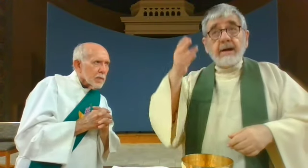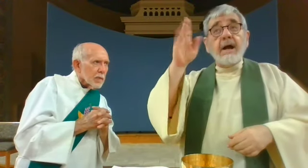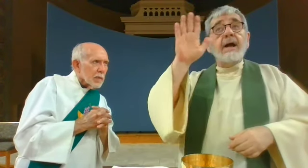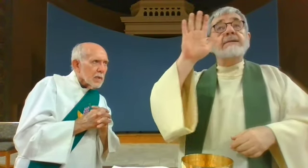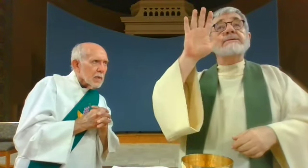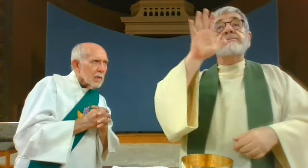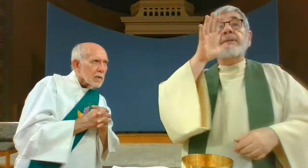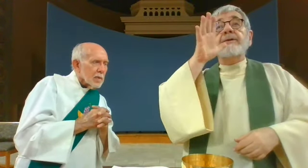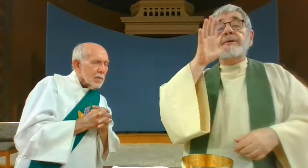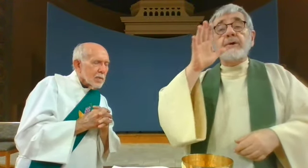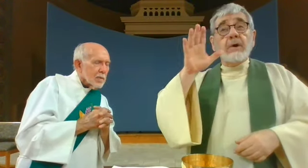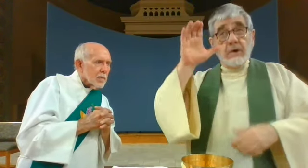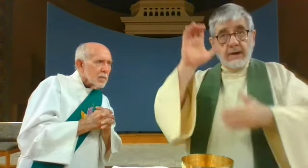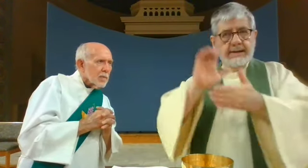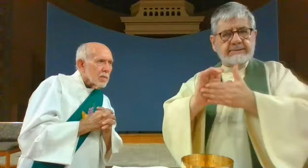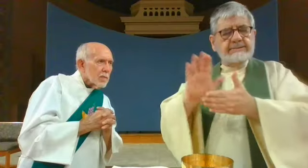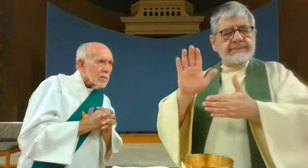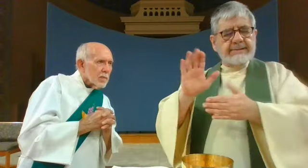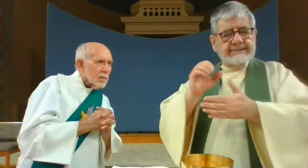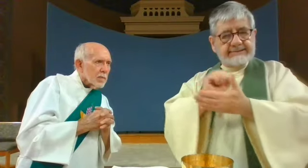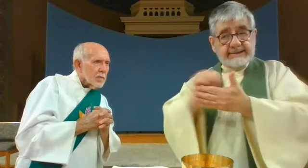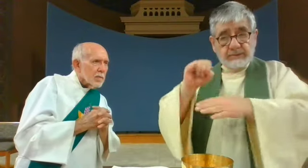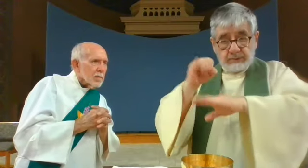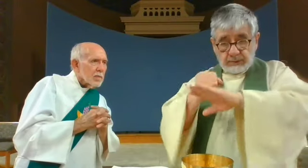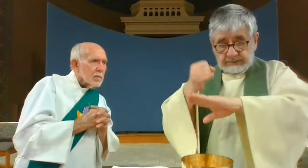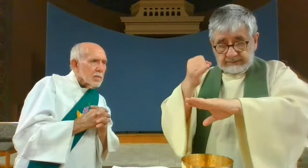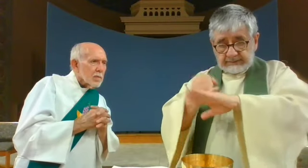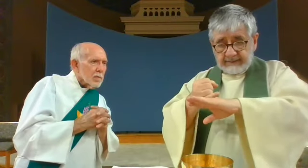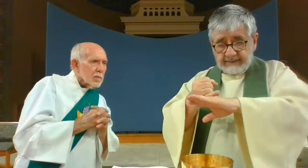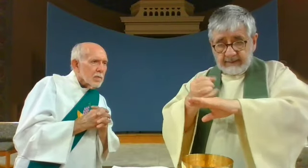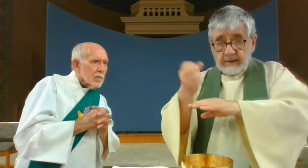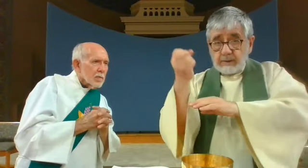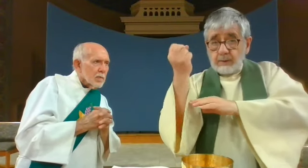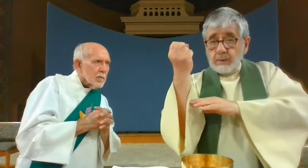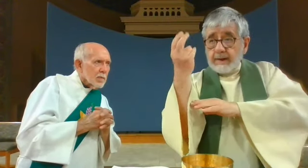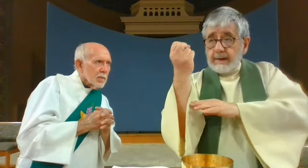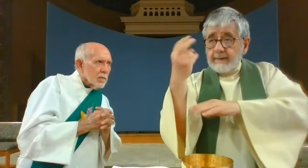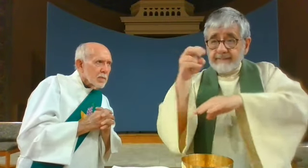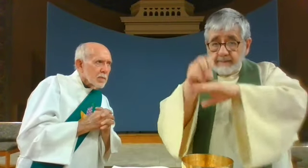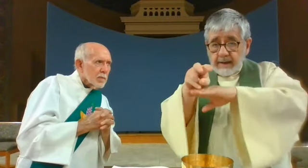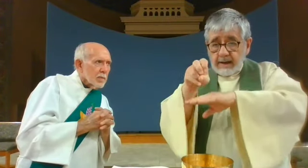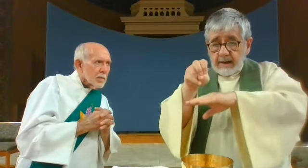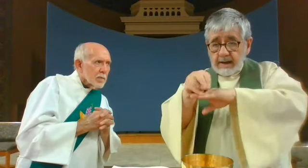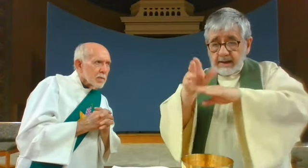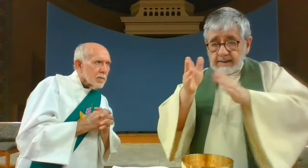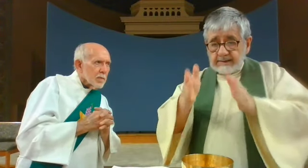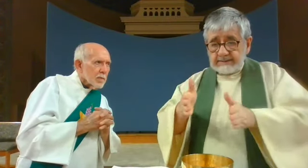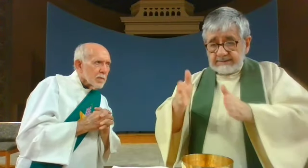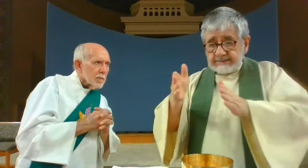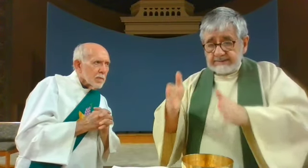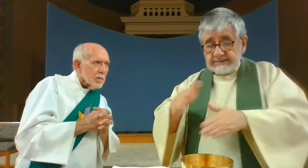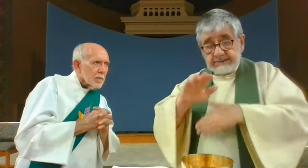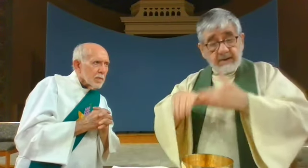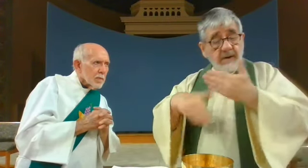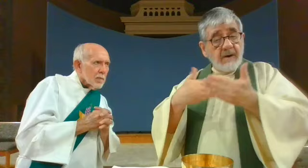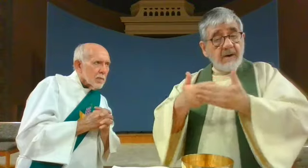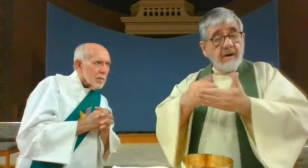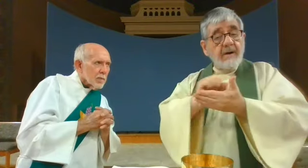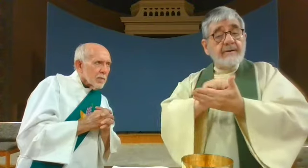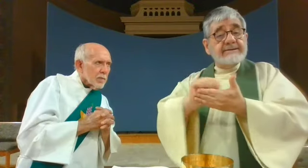Joseph, her spouse, with the blessed apostles, and all the saints who have pleased you throughout the ages,